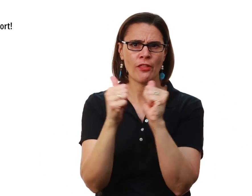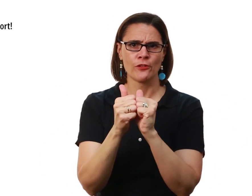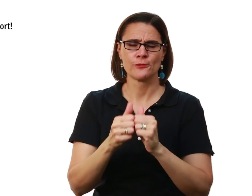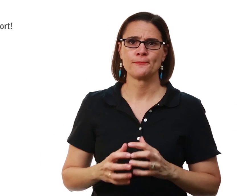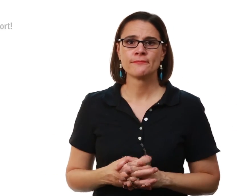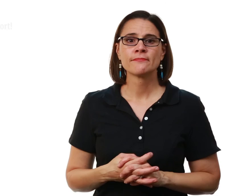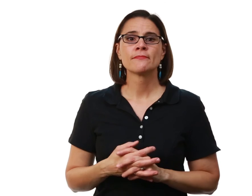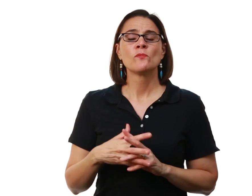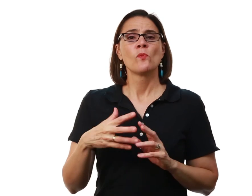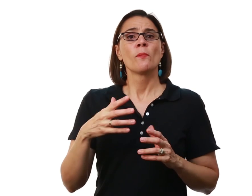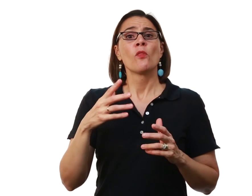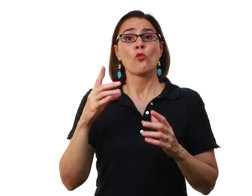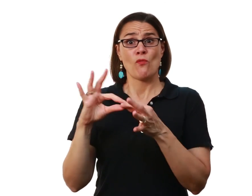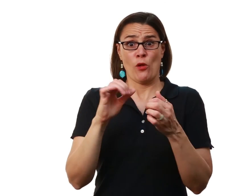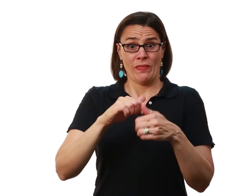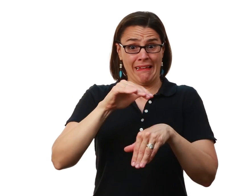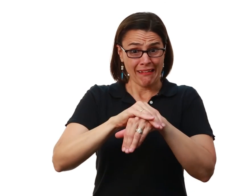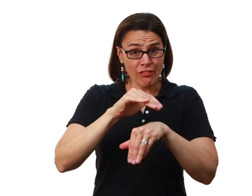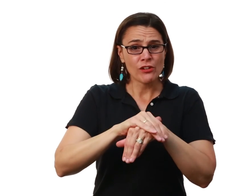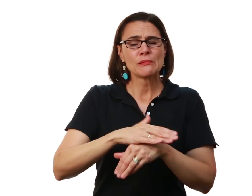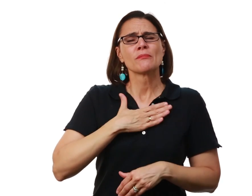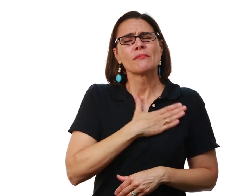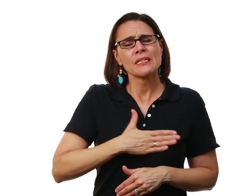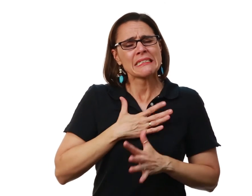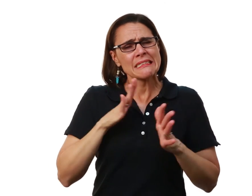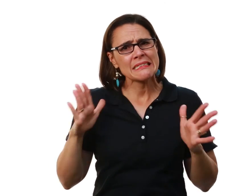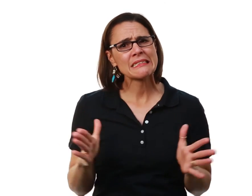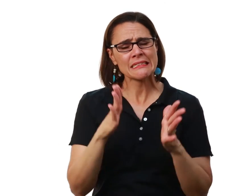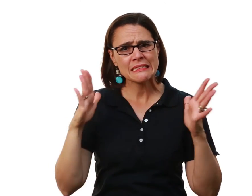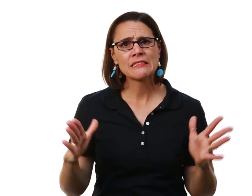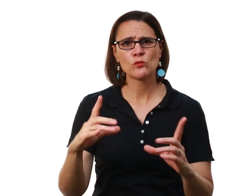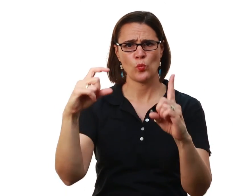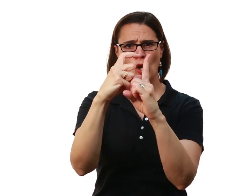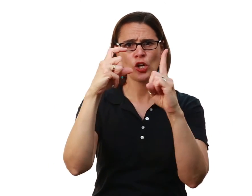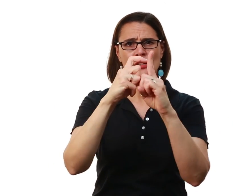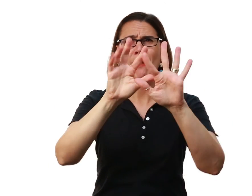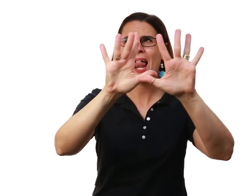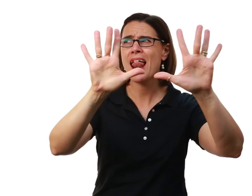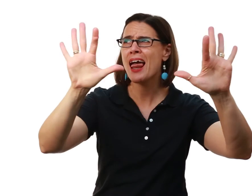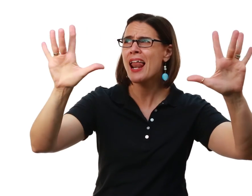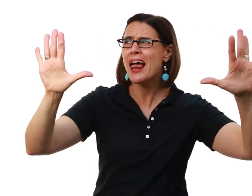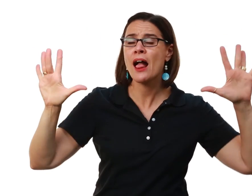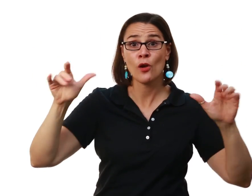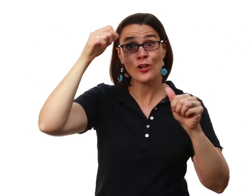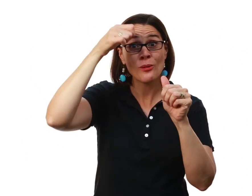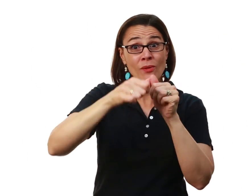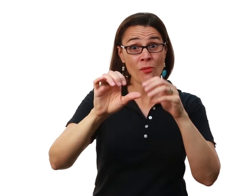collaborate together Related to English Please I encourage you To have words Plastered everywhere Do you remember In like